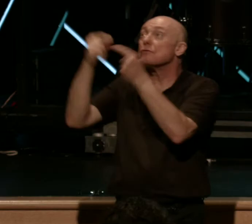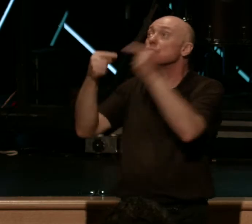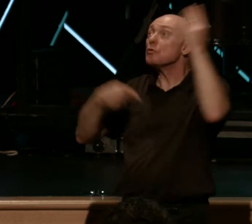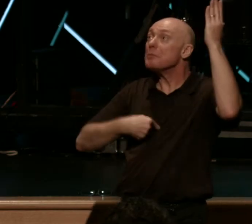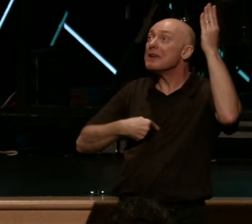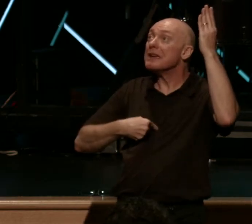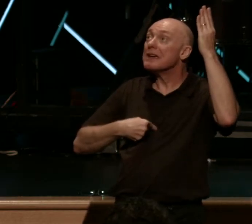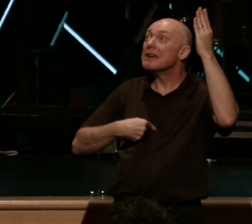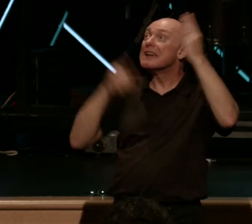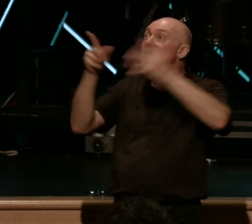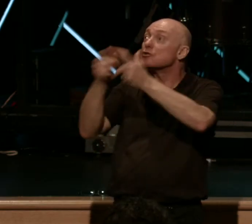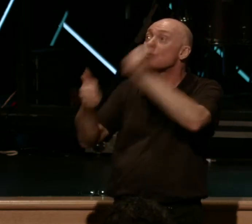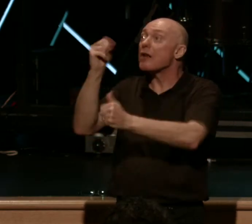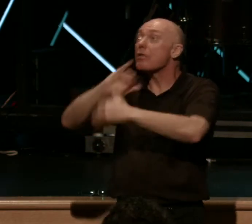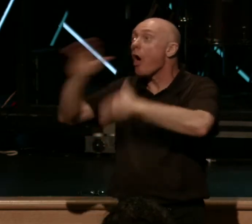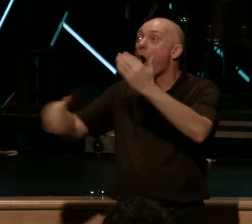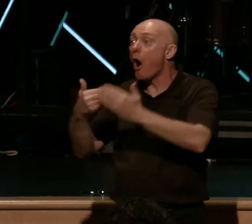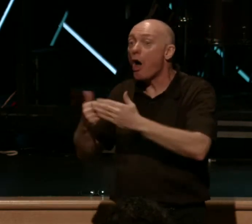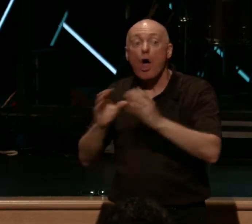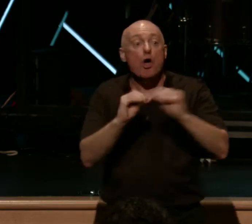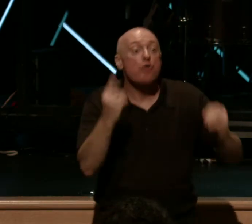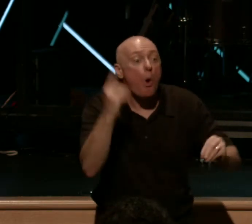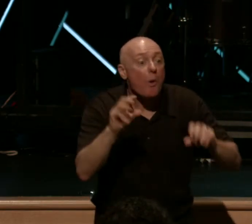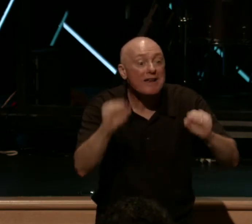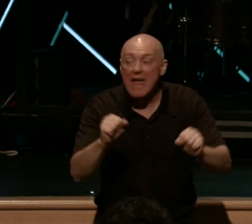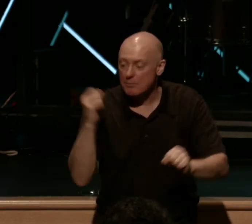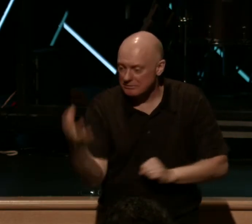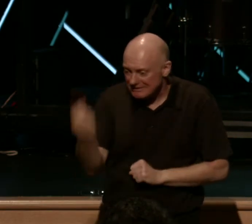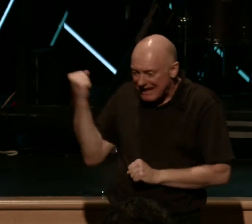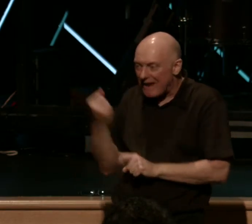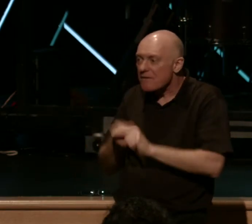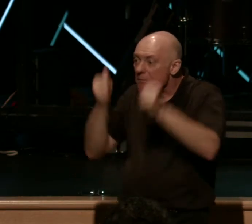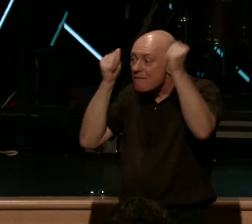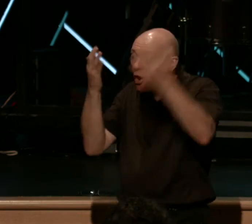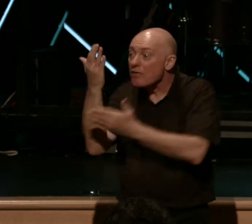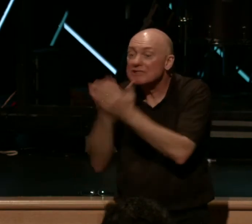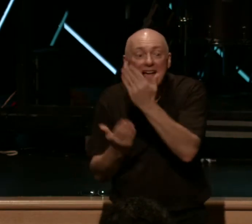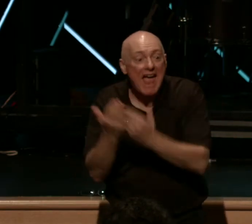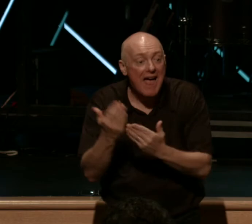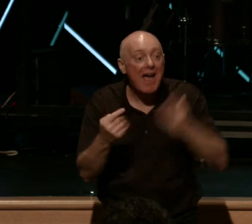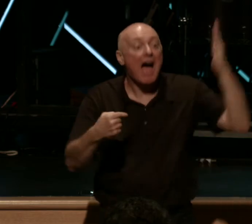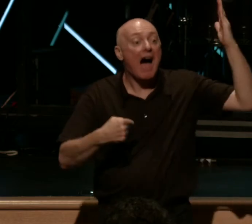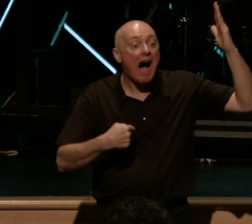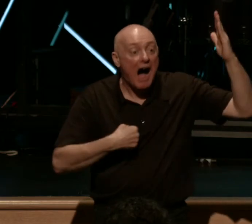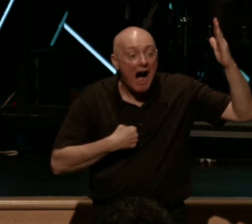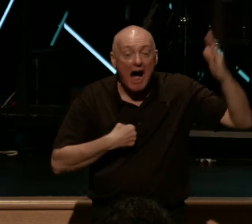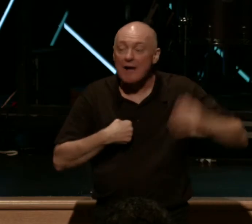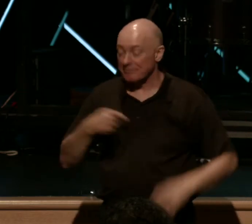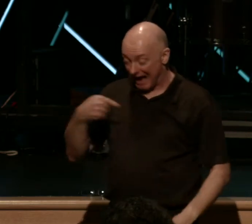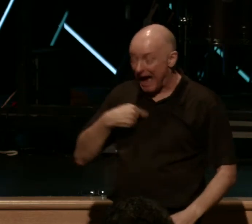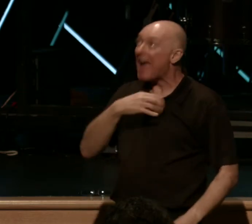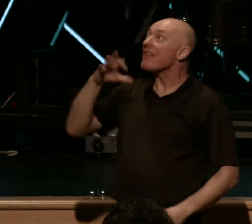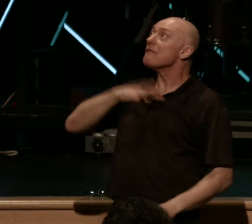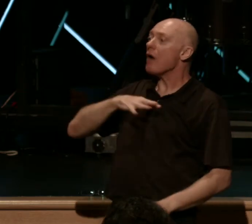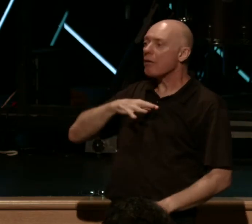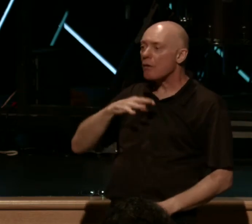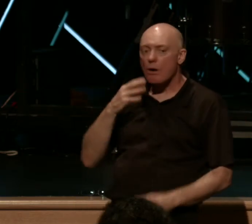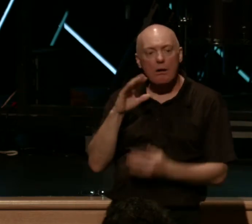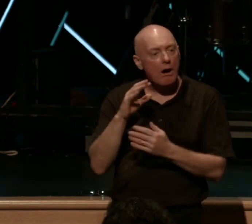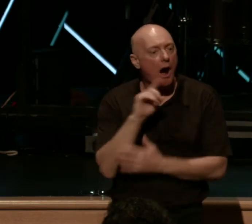than all of them. No one is able to snatch them out of my father's hand. I and the father are one. And so what we see about Jesus is,